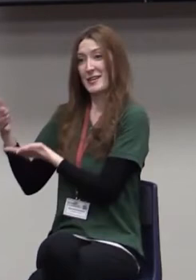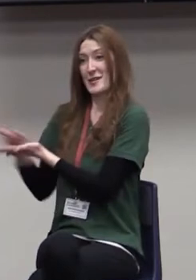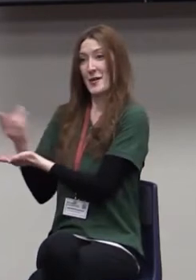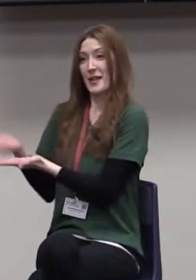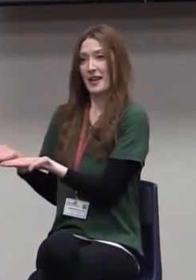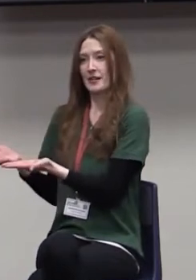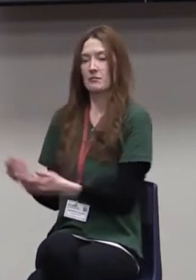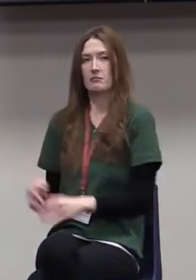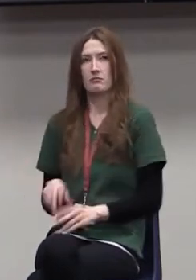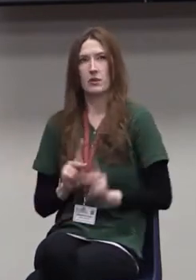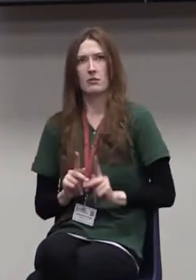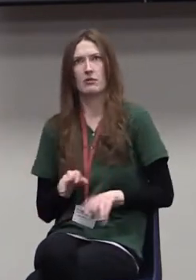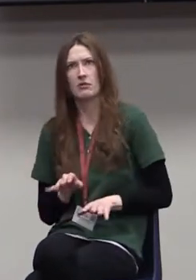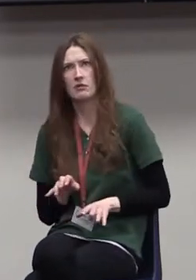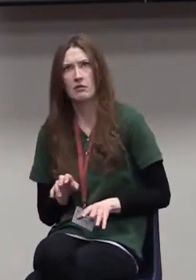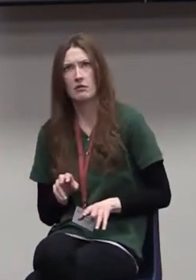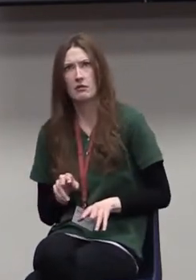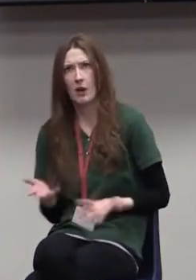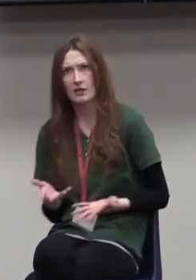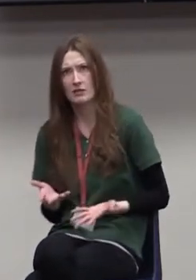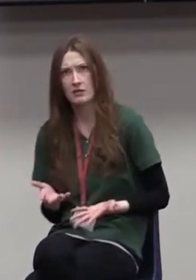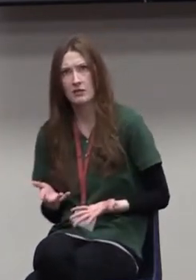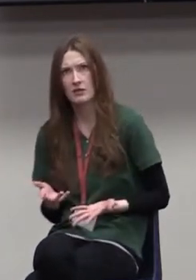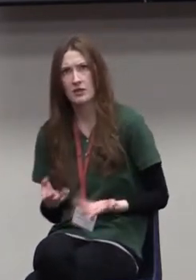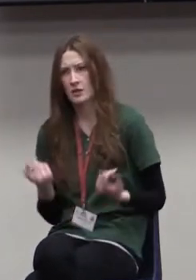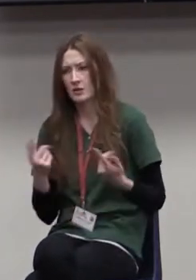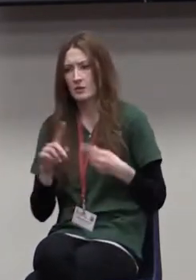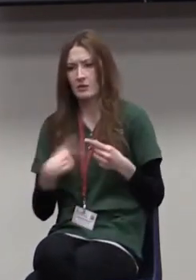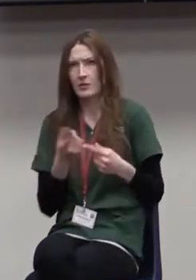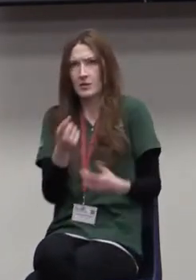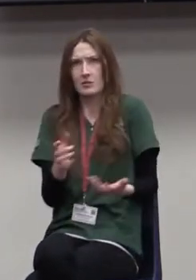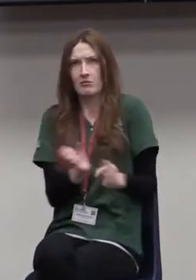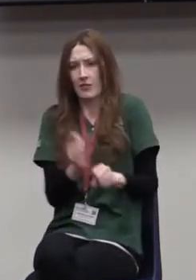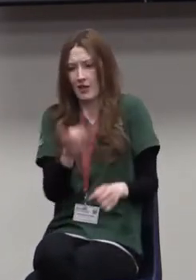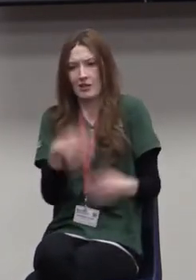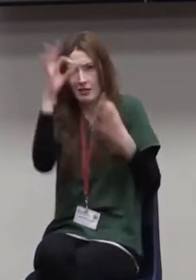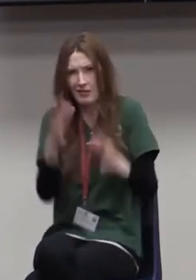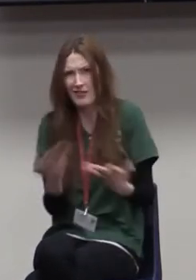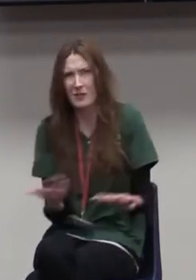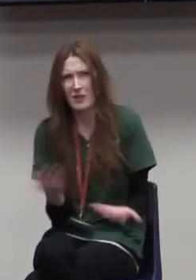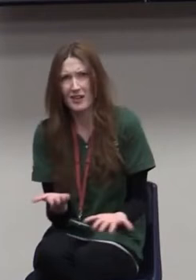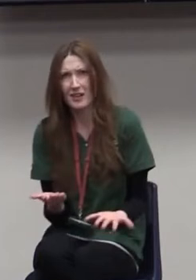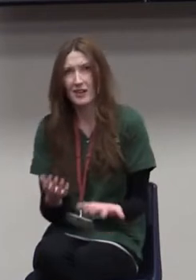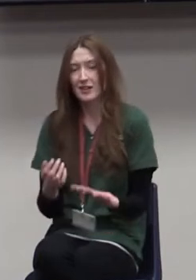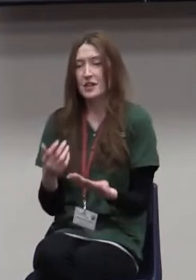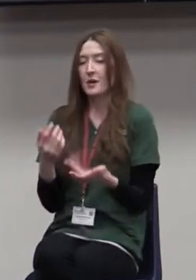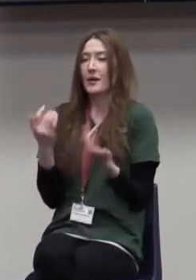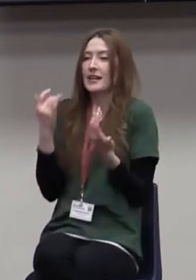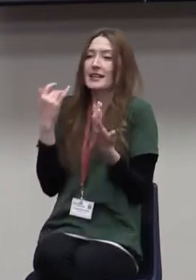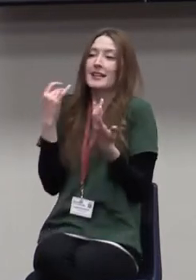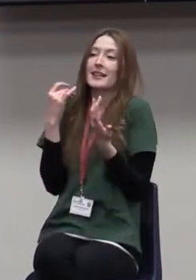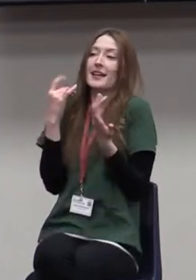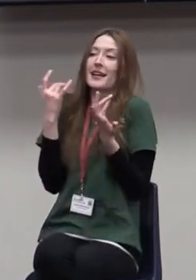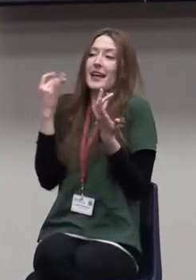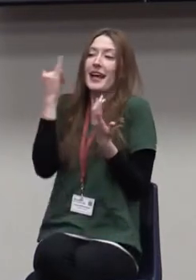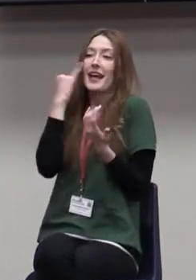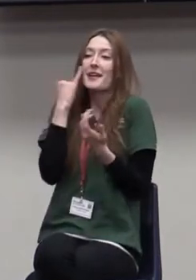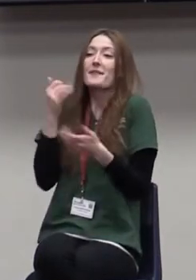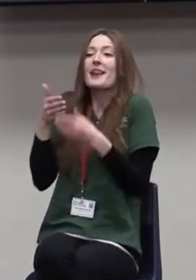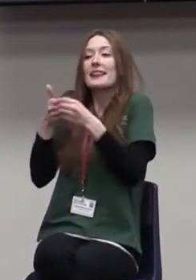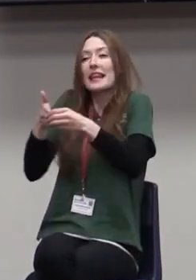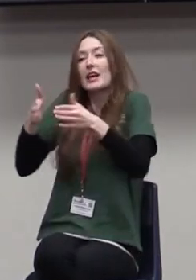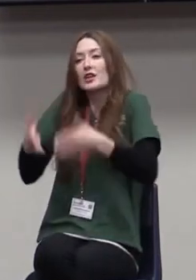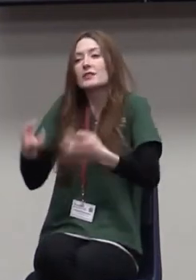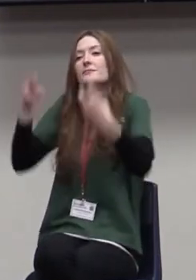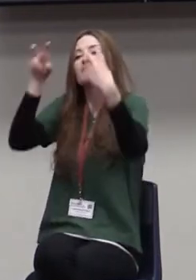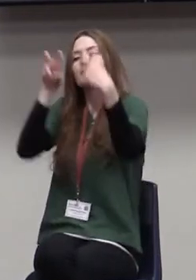Where did that come from? When did you make that decision? But imagine the difference if leaders would sit down with congregations and